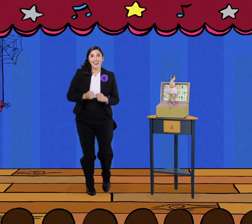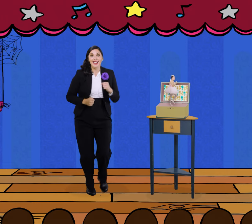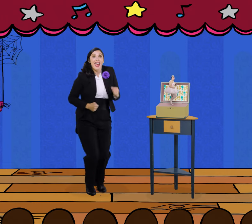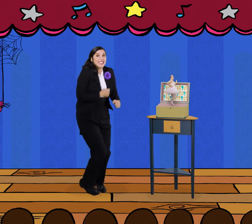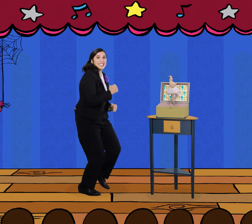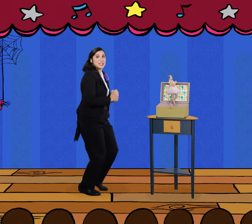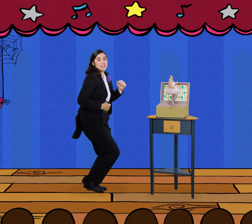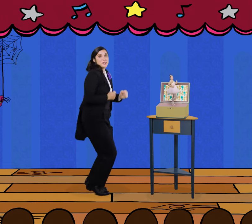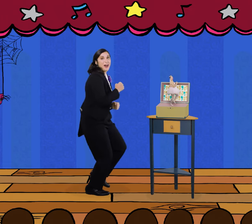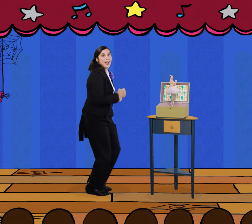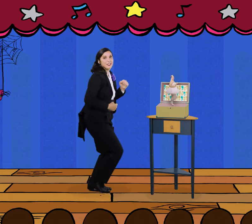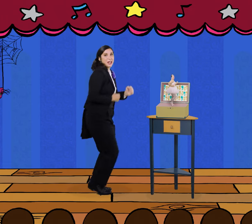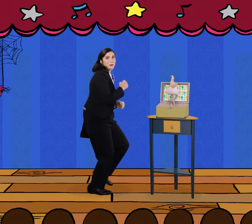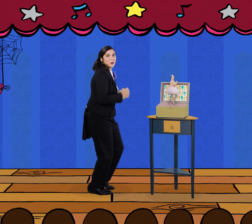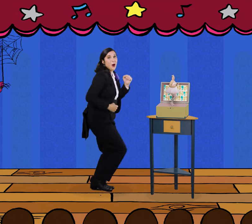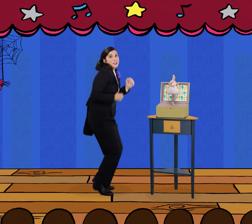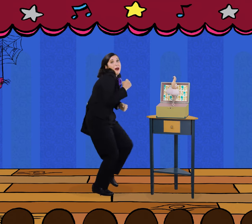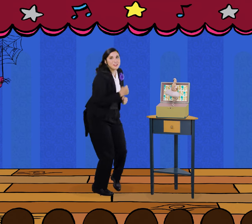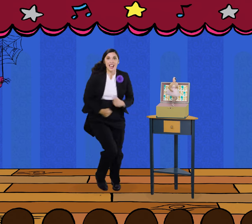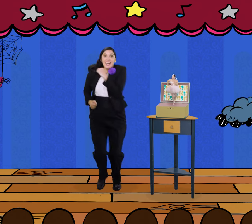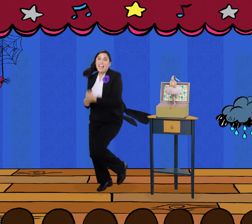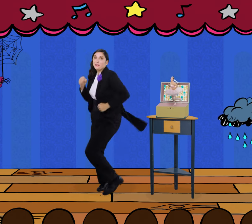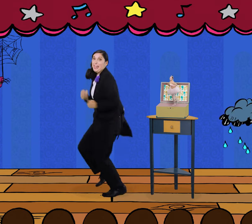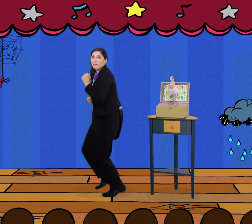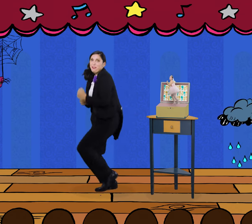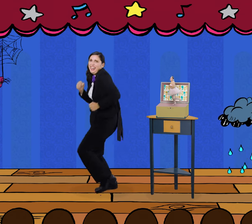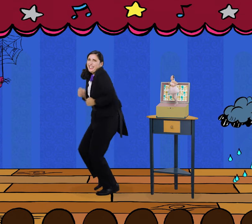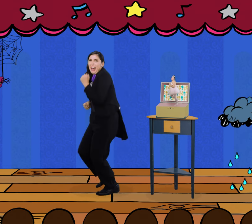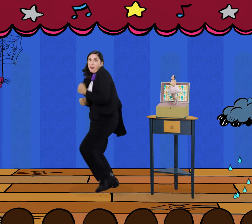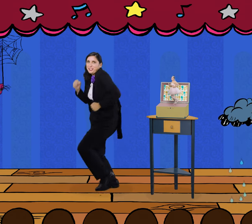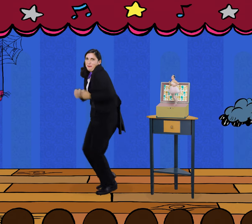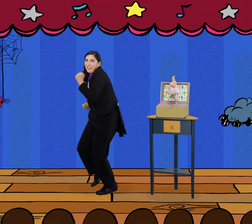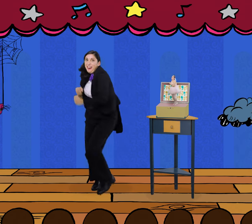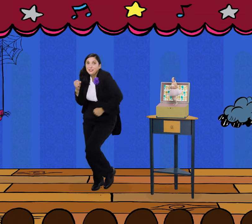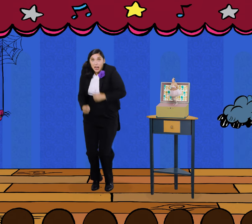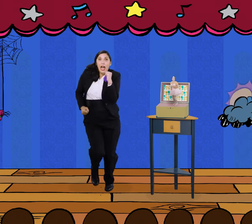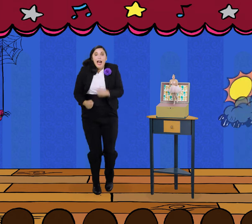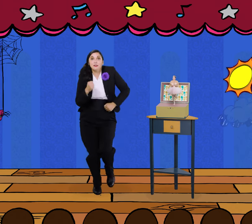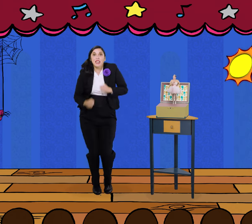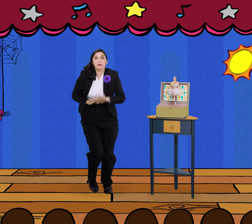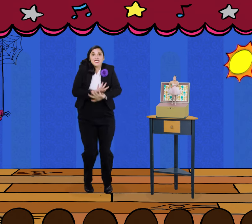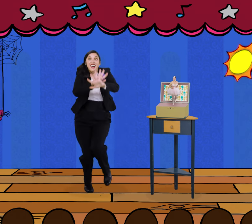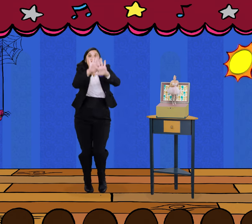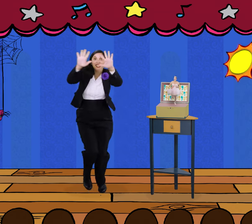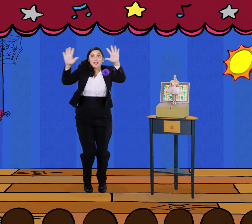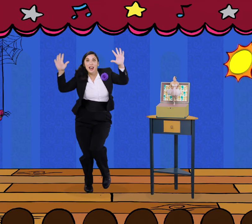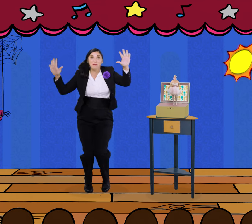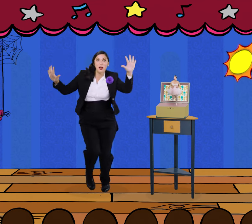The itsy bitsy spider climbed up the water spout Down came the rain and washed the spider out Out came the sun and dried up all